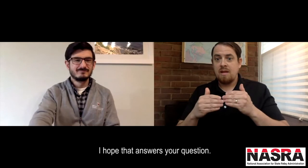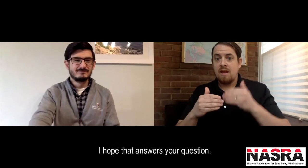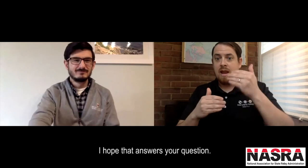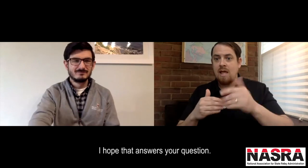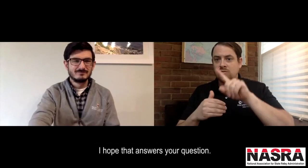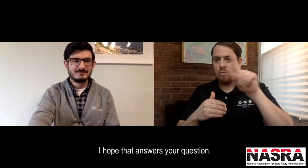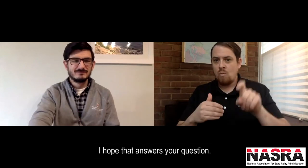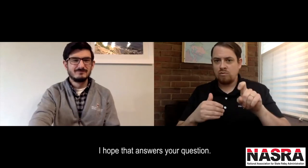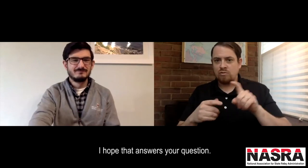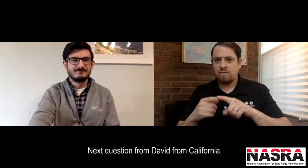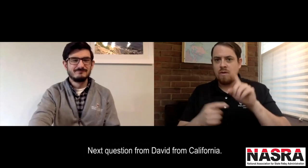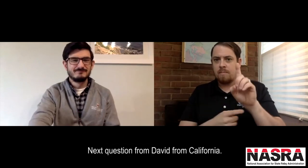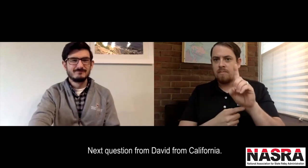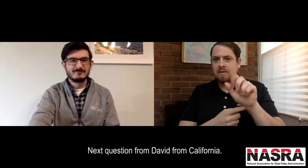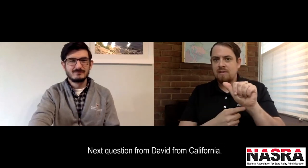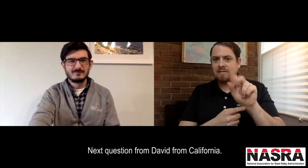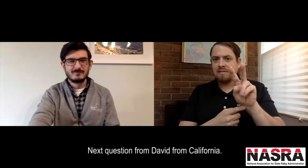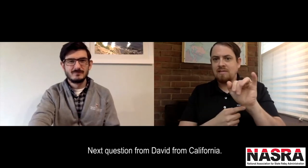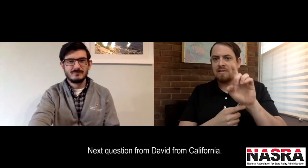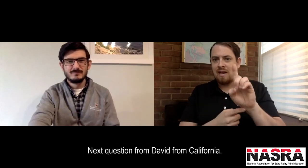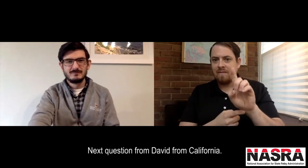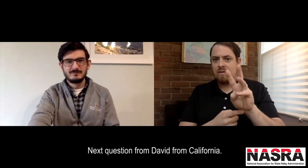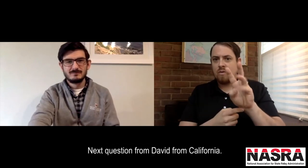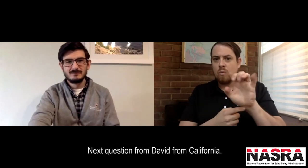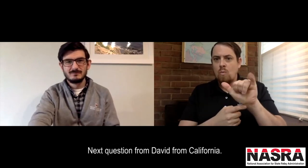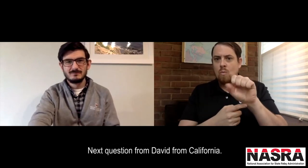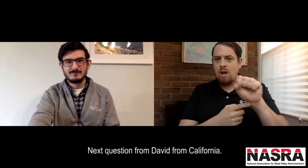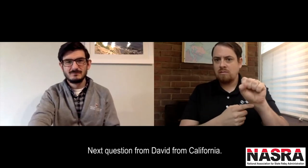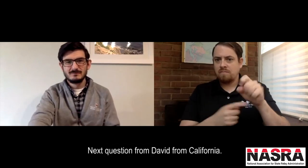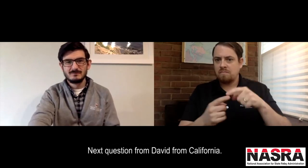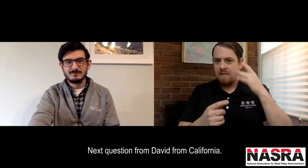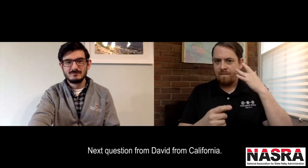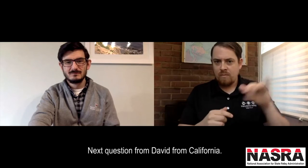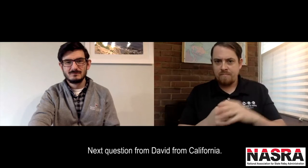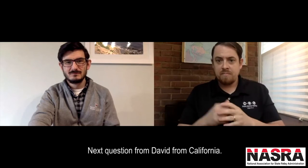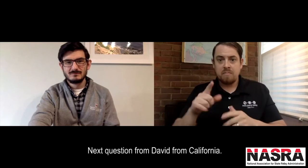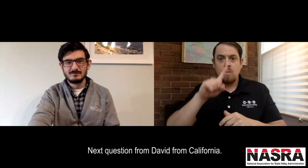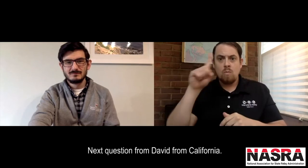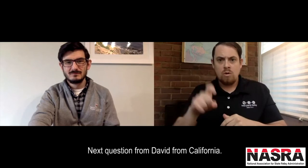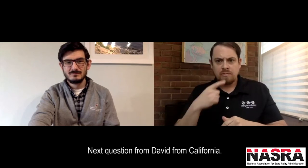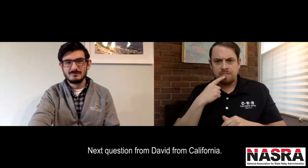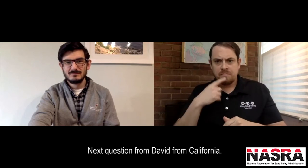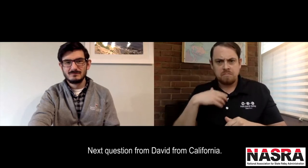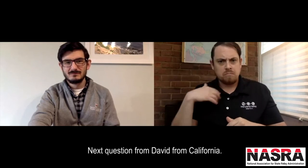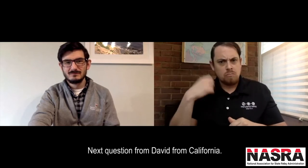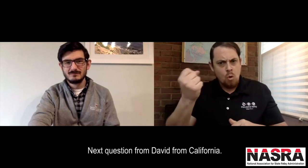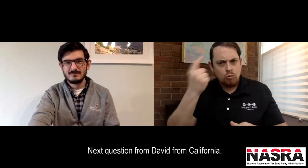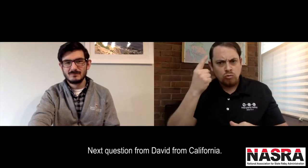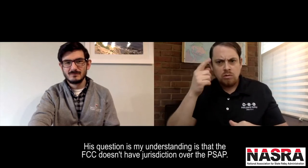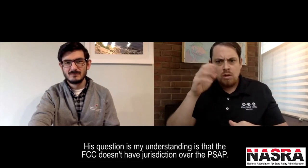question. All right, so the next question is from David Wise from California.